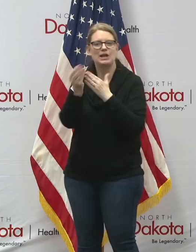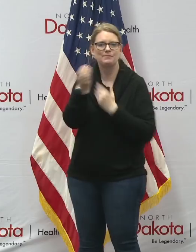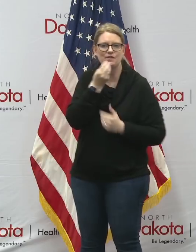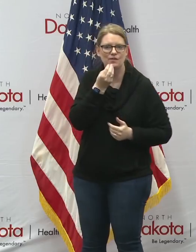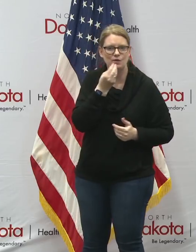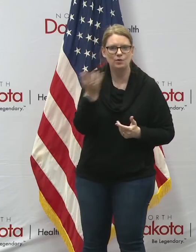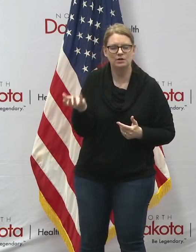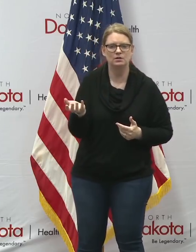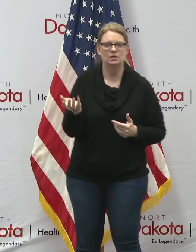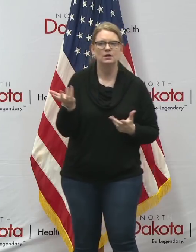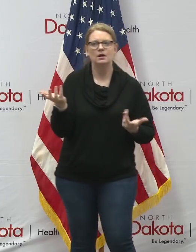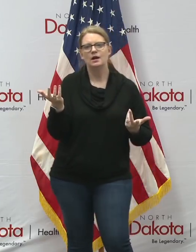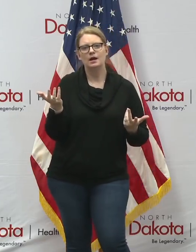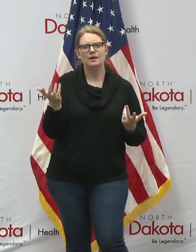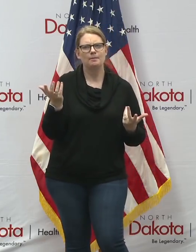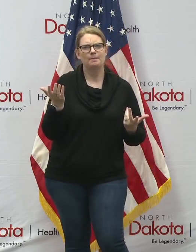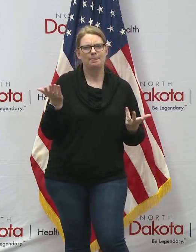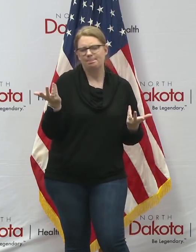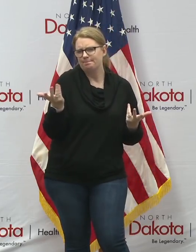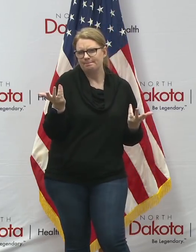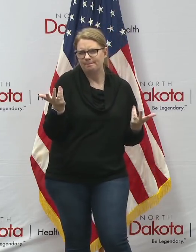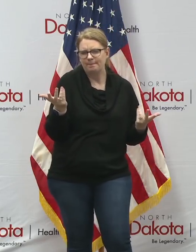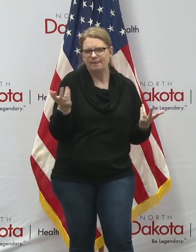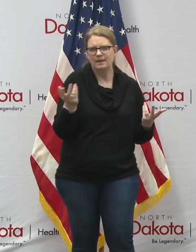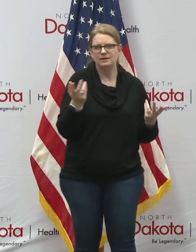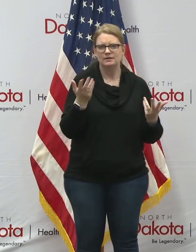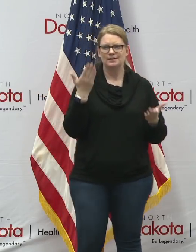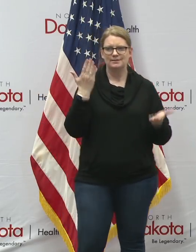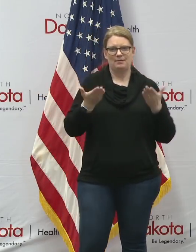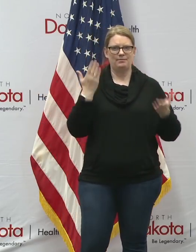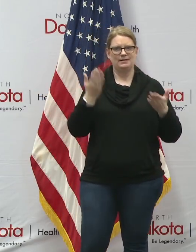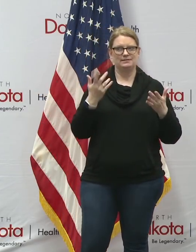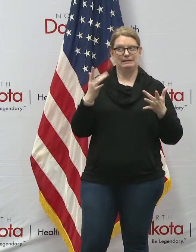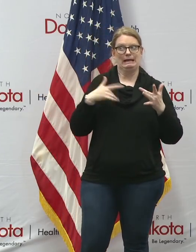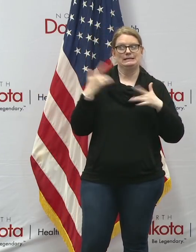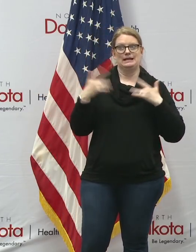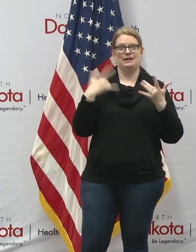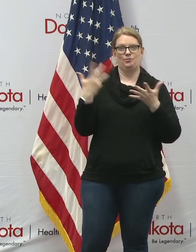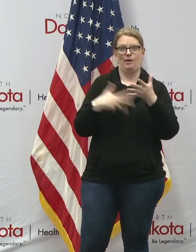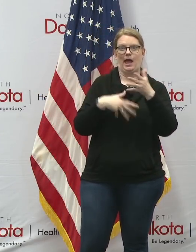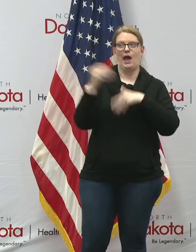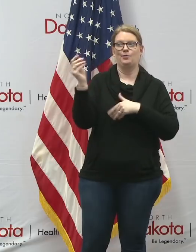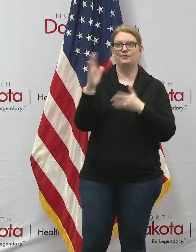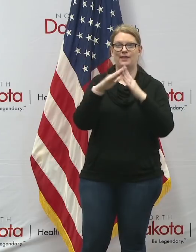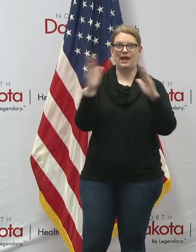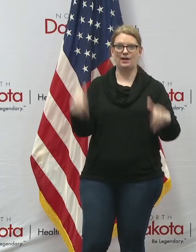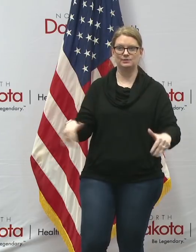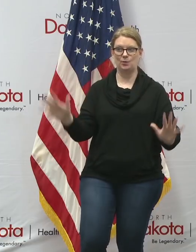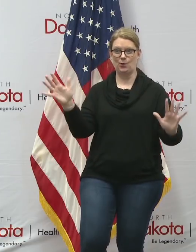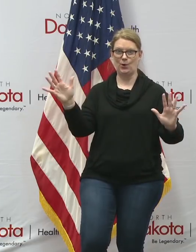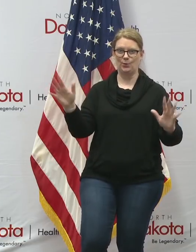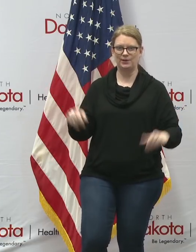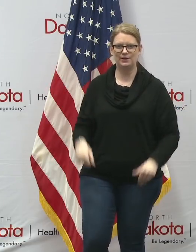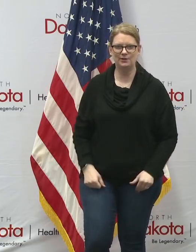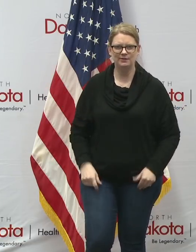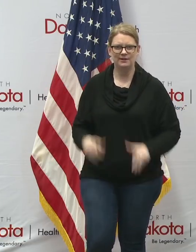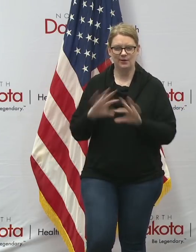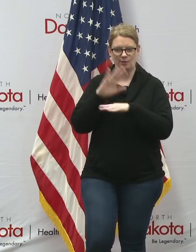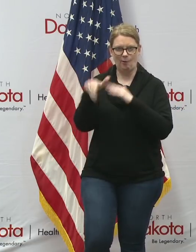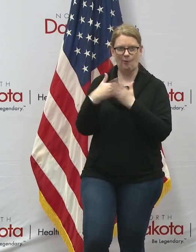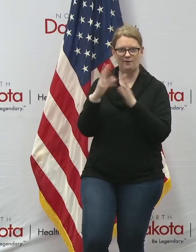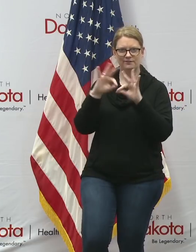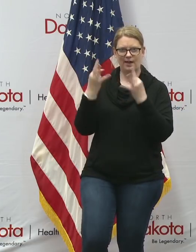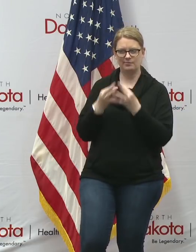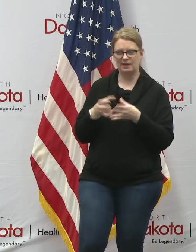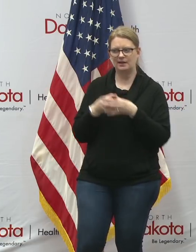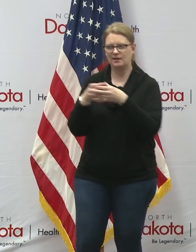for some people maybe this is becoming the uh exciting you know get out of the house entertainment for the whole family uh and we've heard